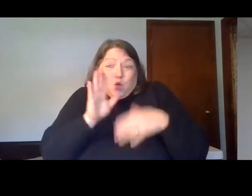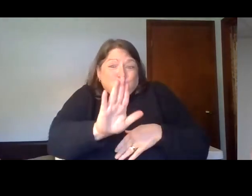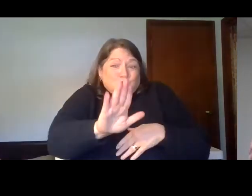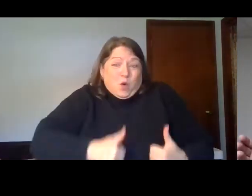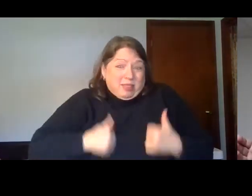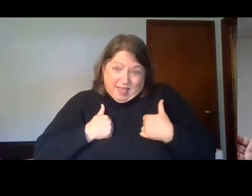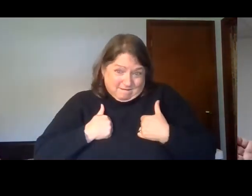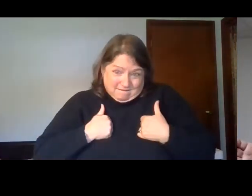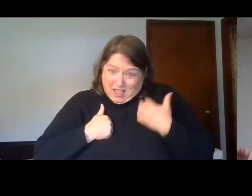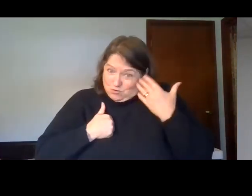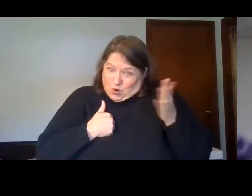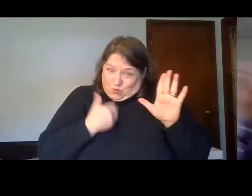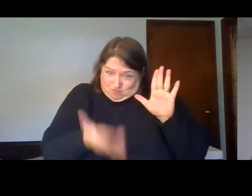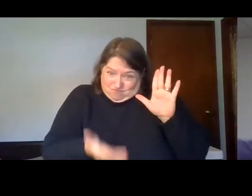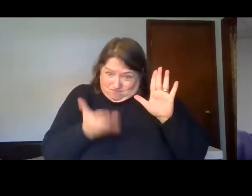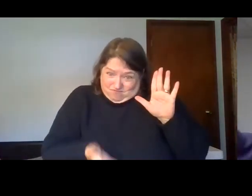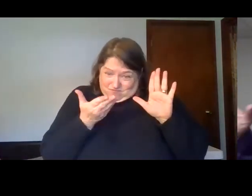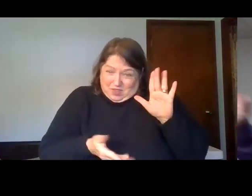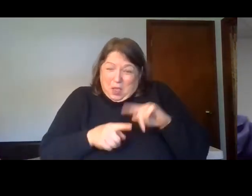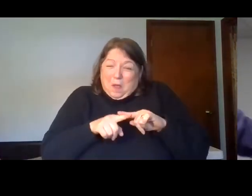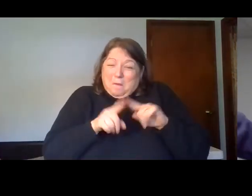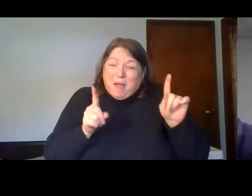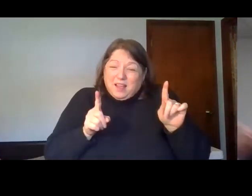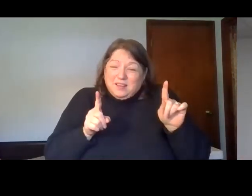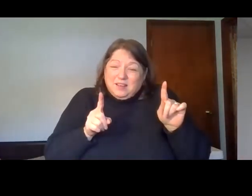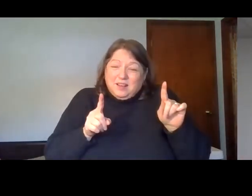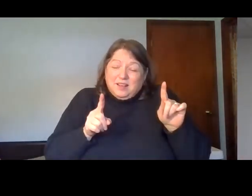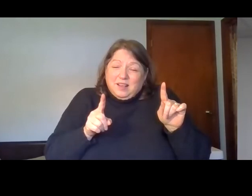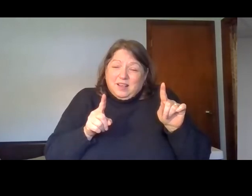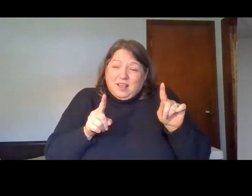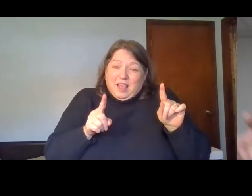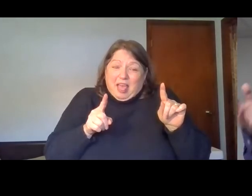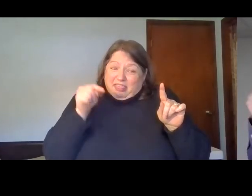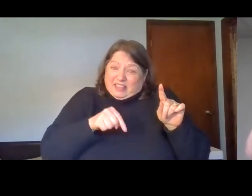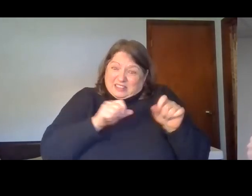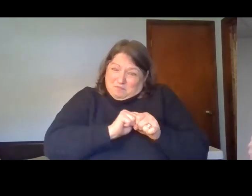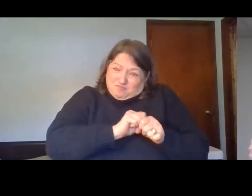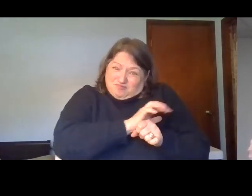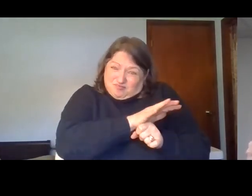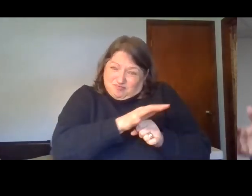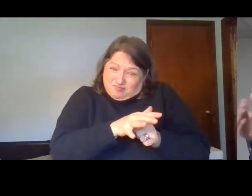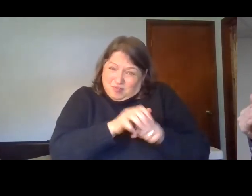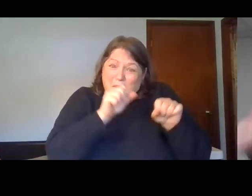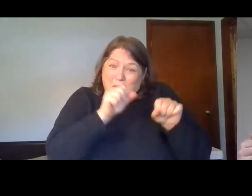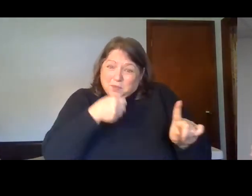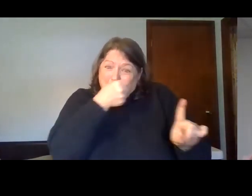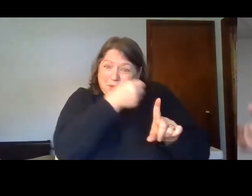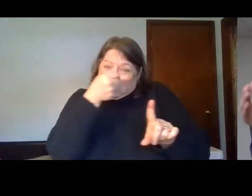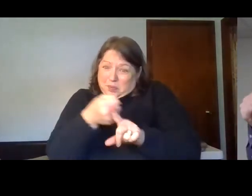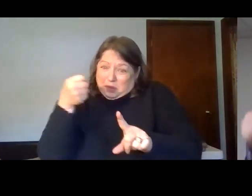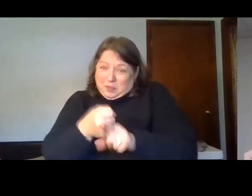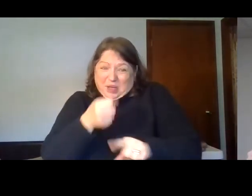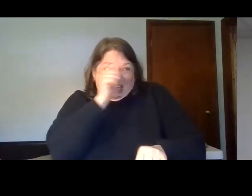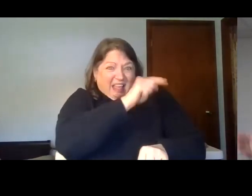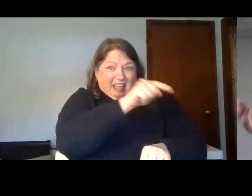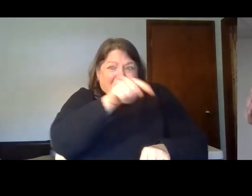life right now, but I think that there's no one exempt from this pandemic right now. All of us are thinking. There's a lot of worry. There's